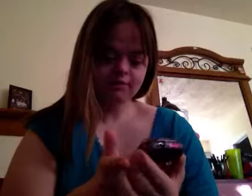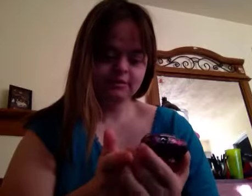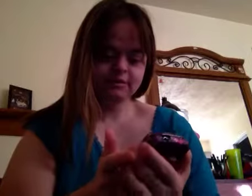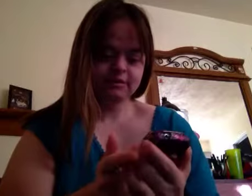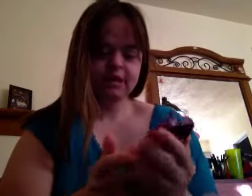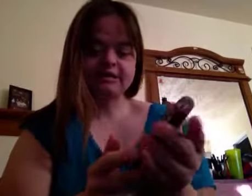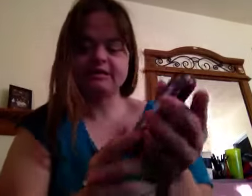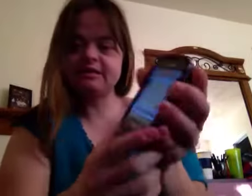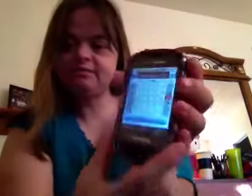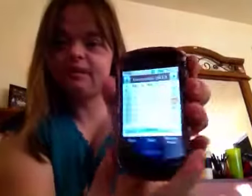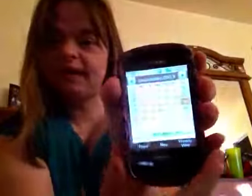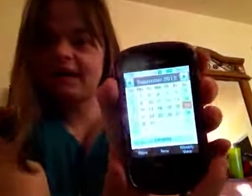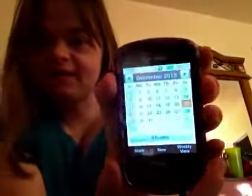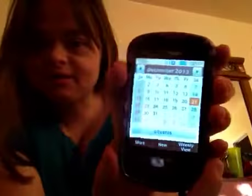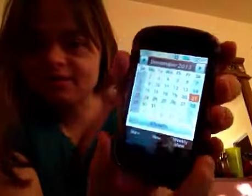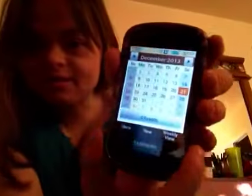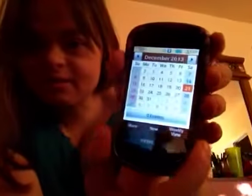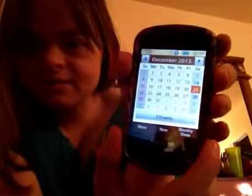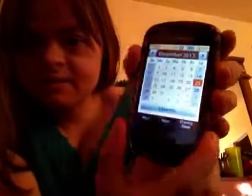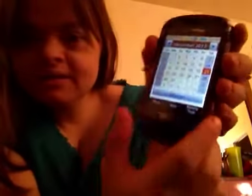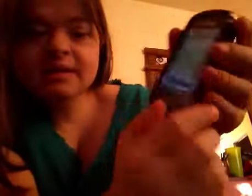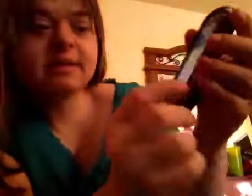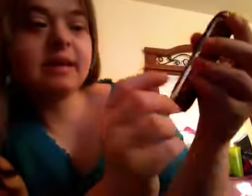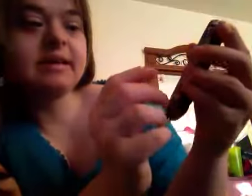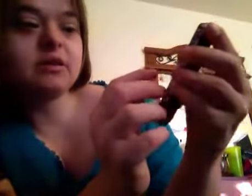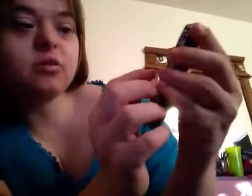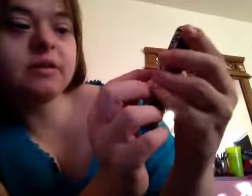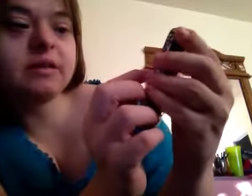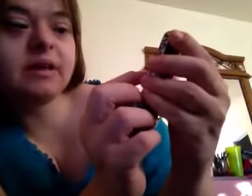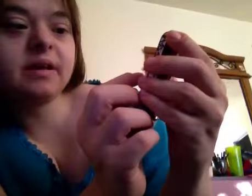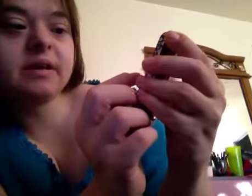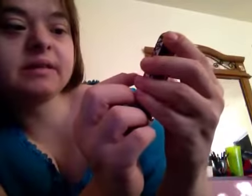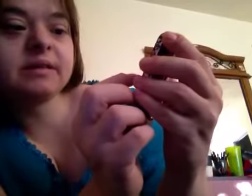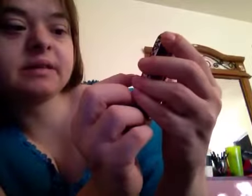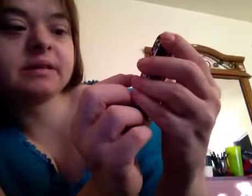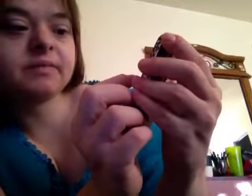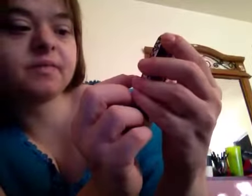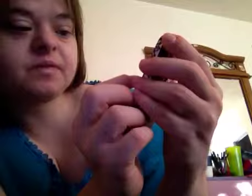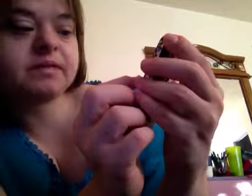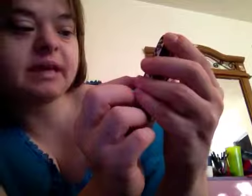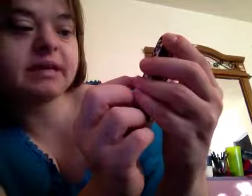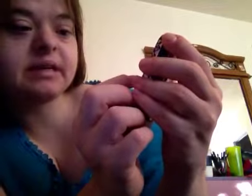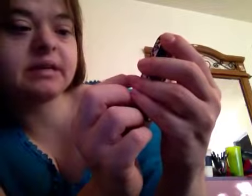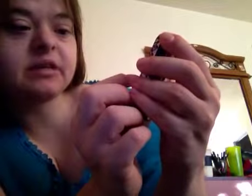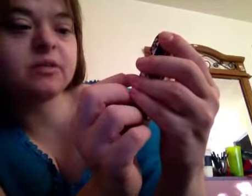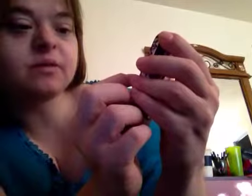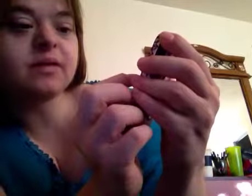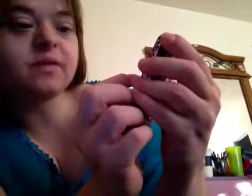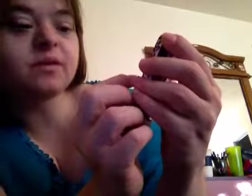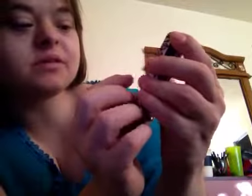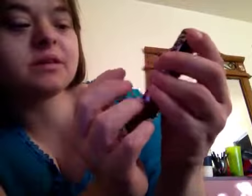As you can see my calendar. Today is the 20, the 21st,